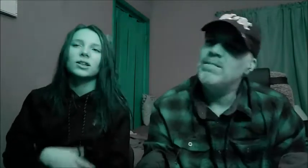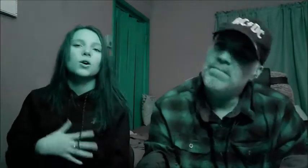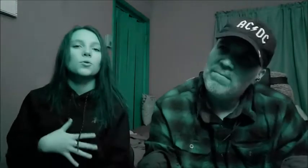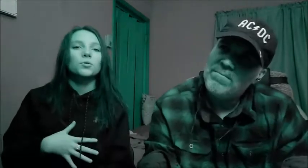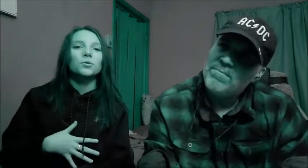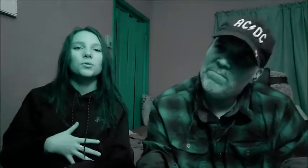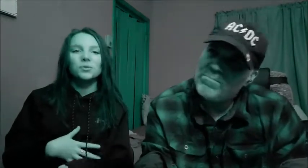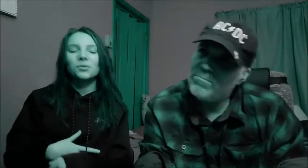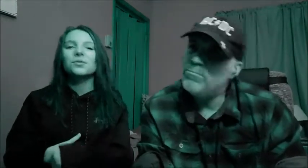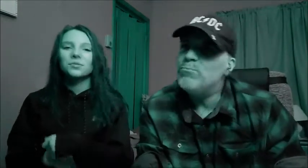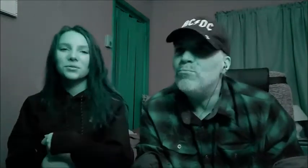oh,